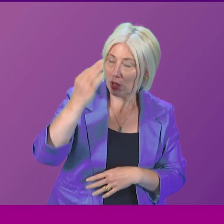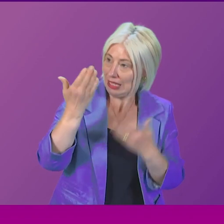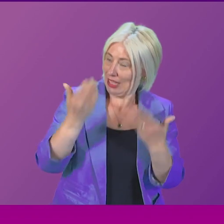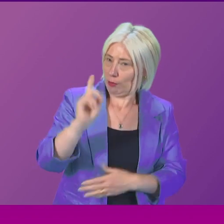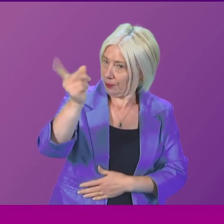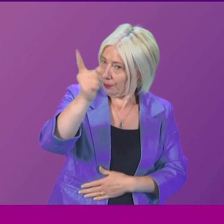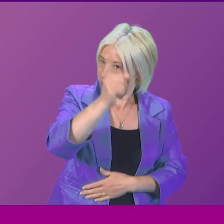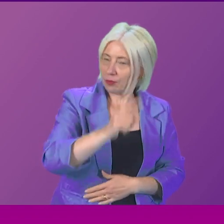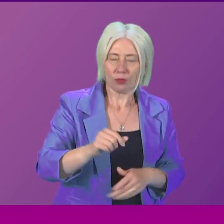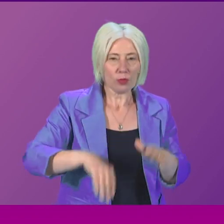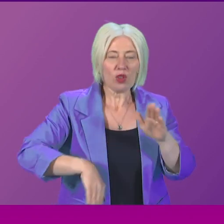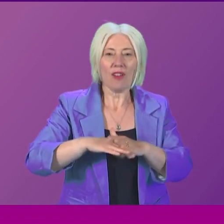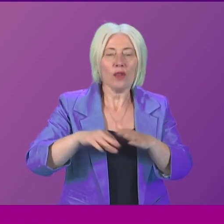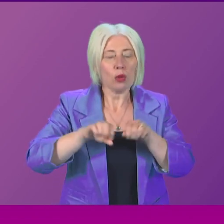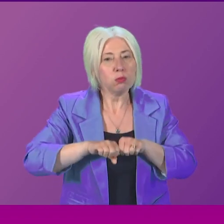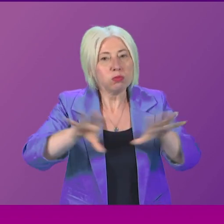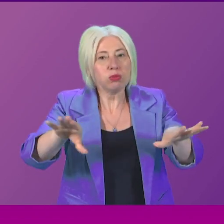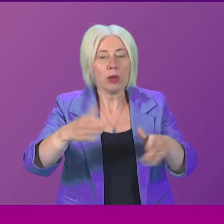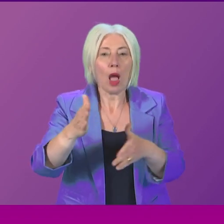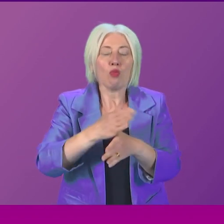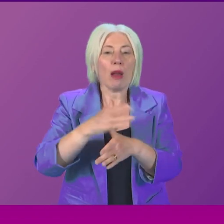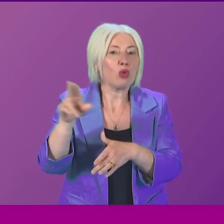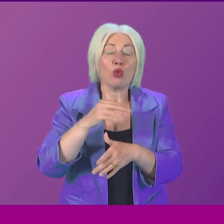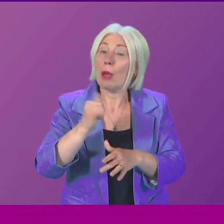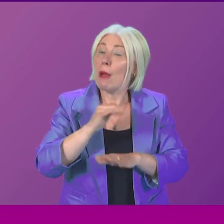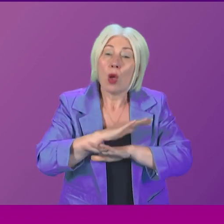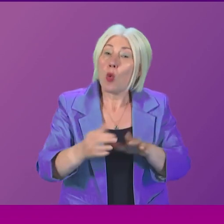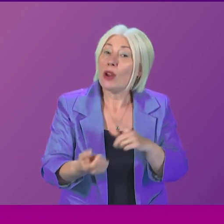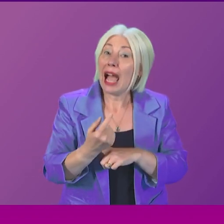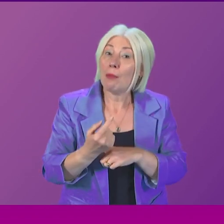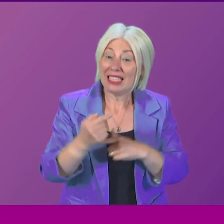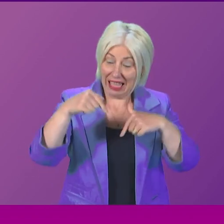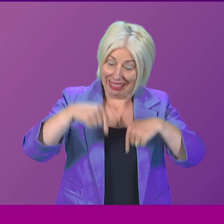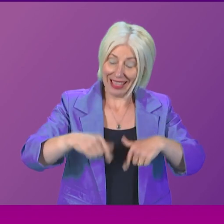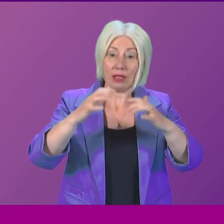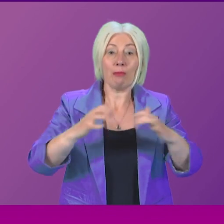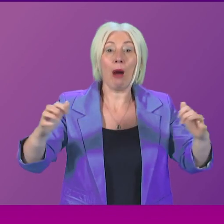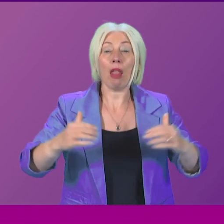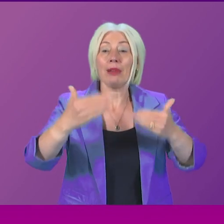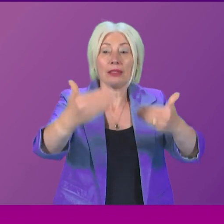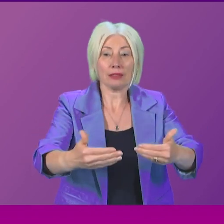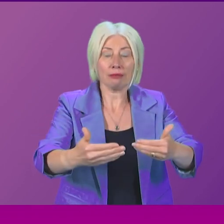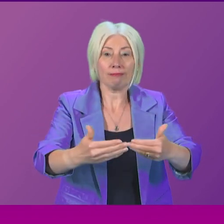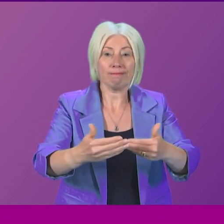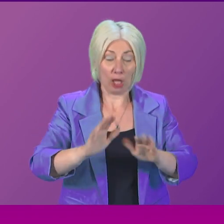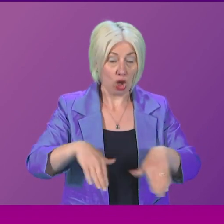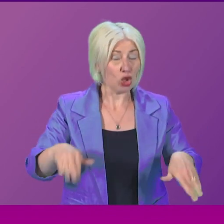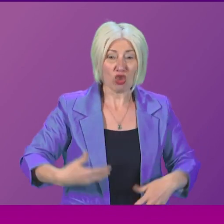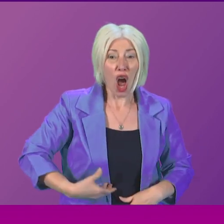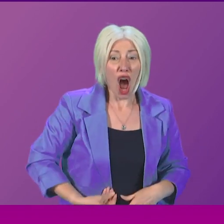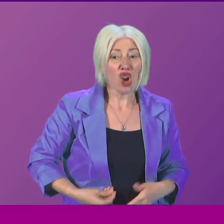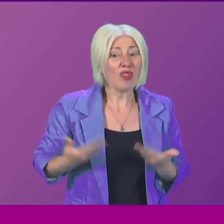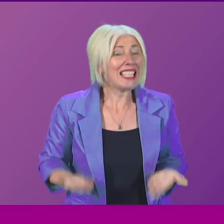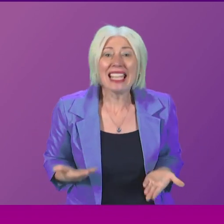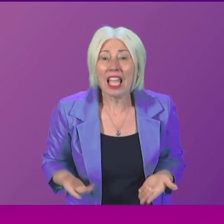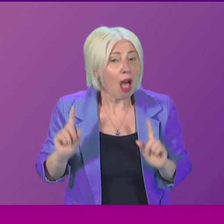the full roll out in primary schools may not happen within this Parliament. Children are going hungry today and they cannot